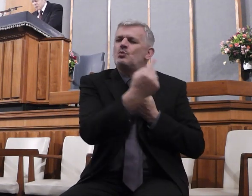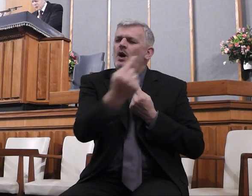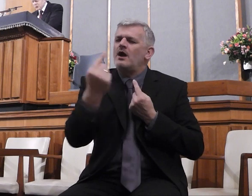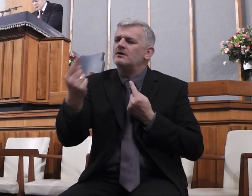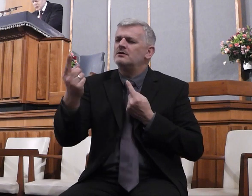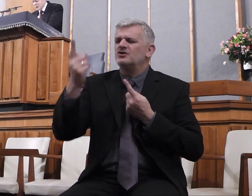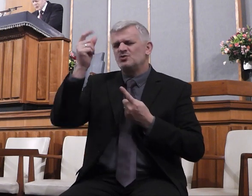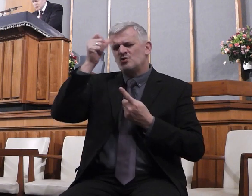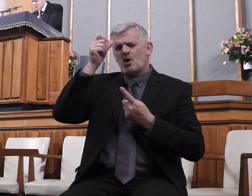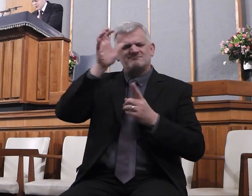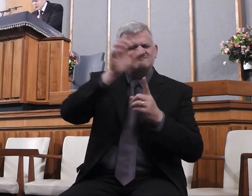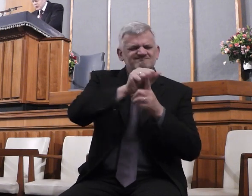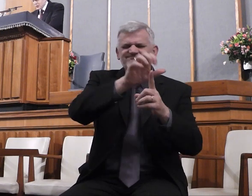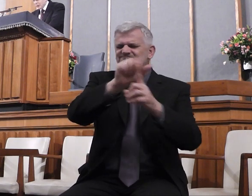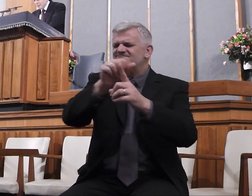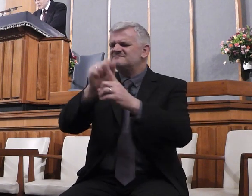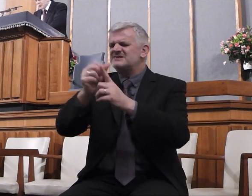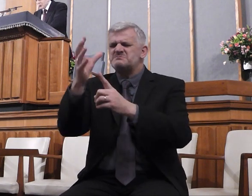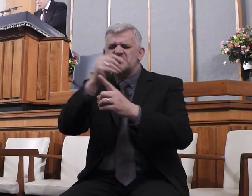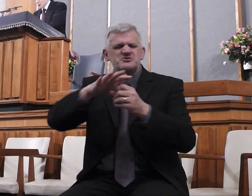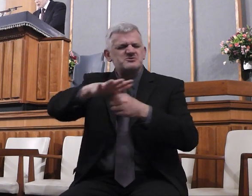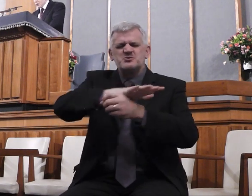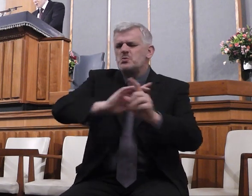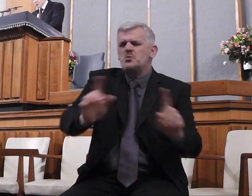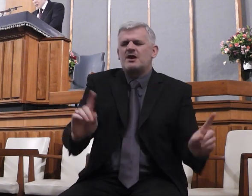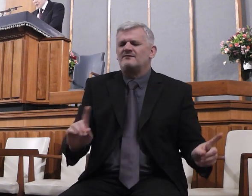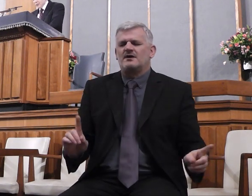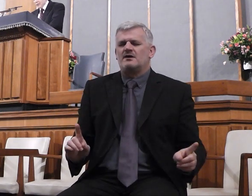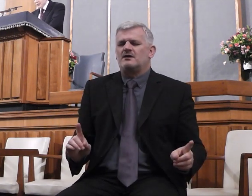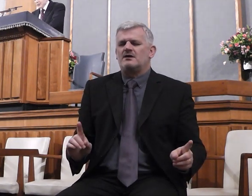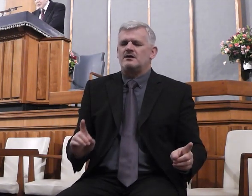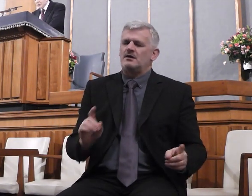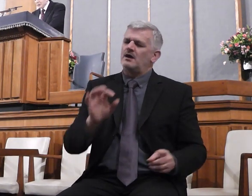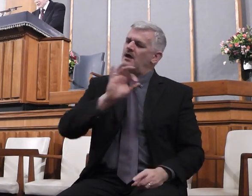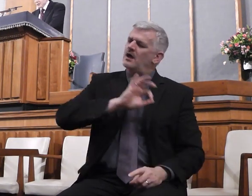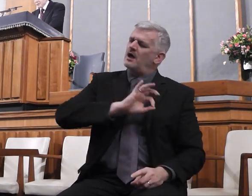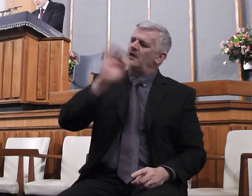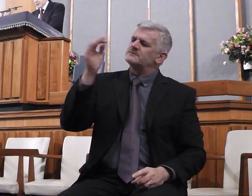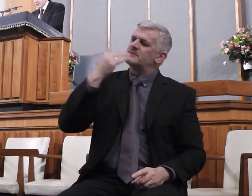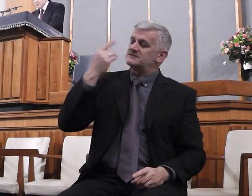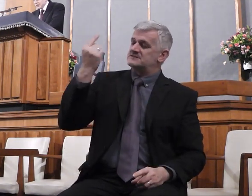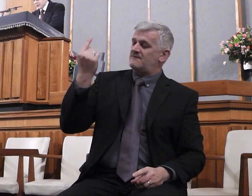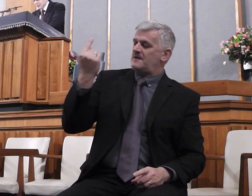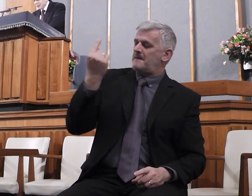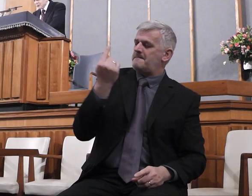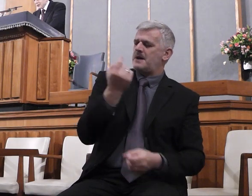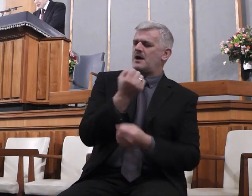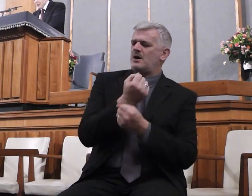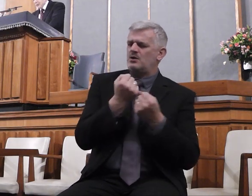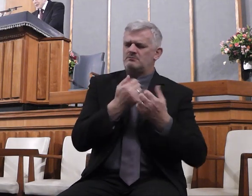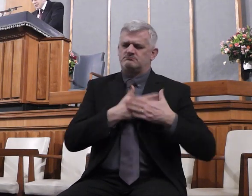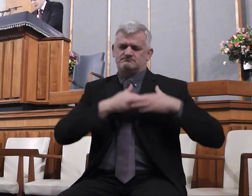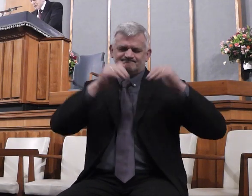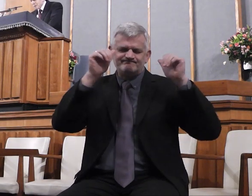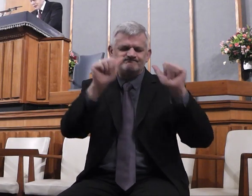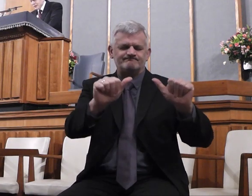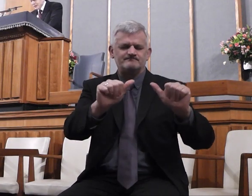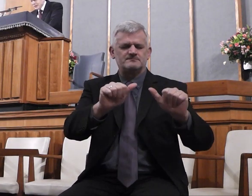spiritual condition before thee. And O Lord, we pray that thou wilt come in thy mighty love and thy great power